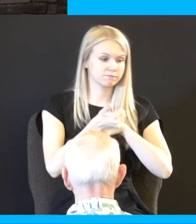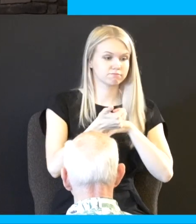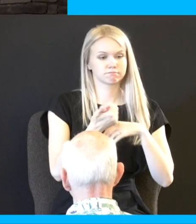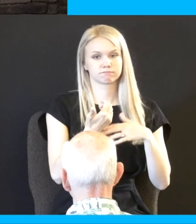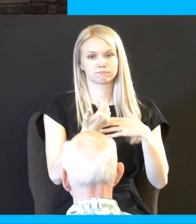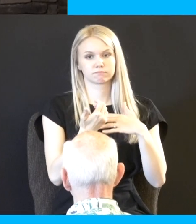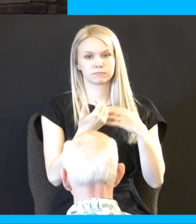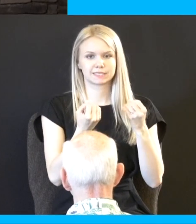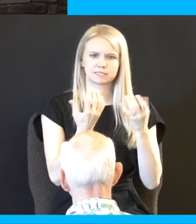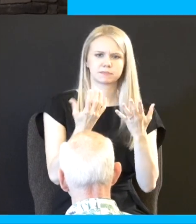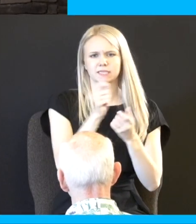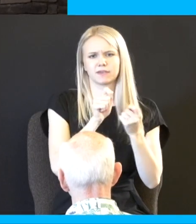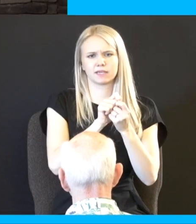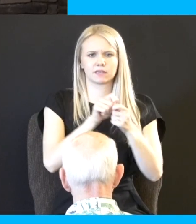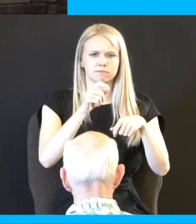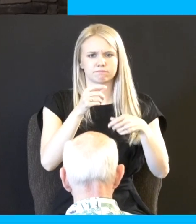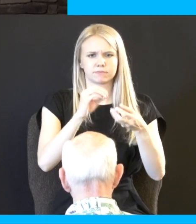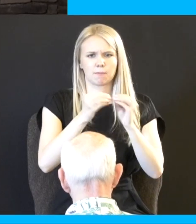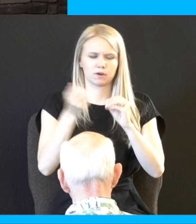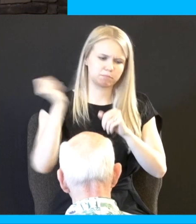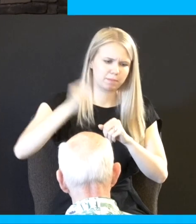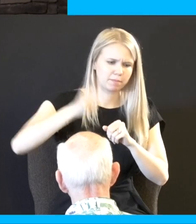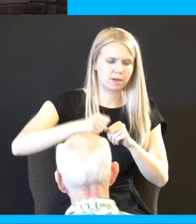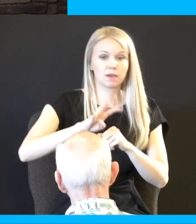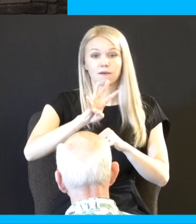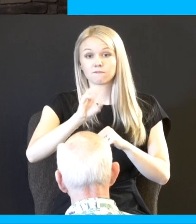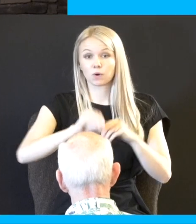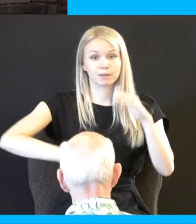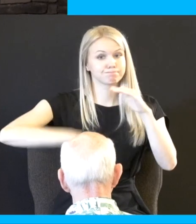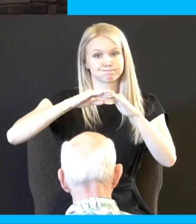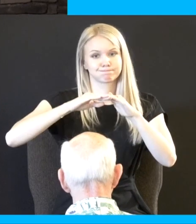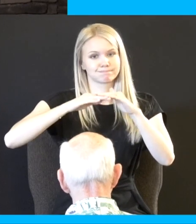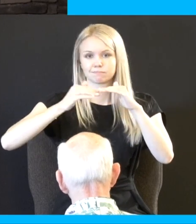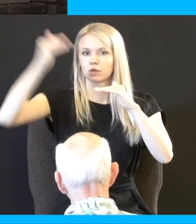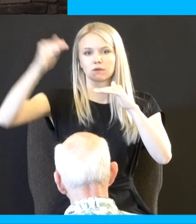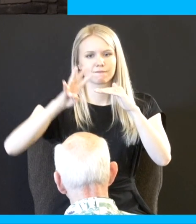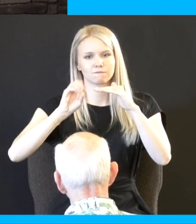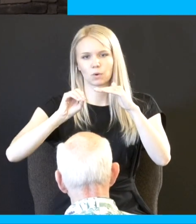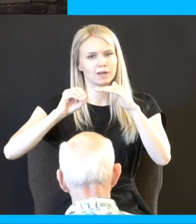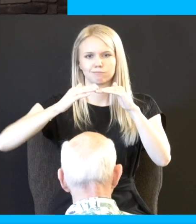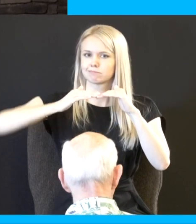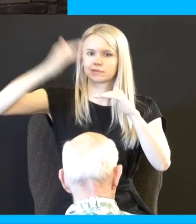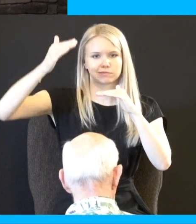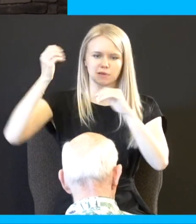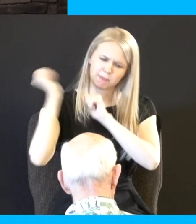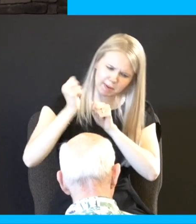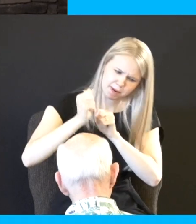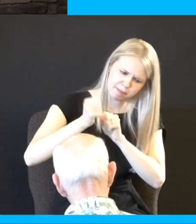stripes may he give him and shall not exceed lest if he should exceed and beat him above these with many stripes and then